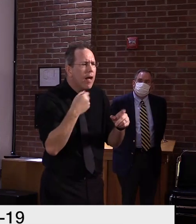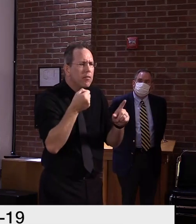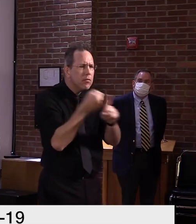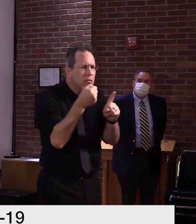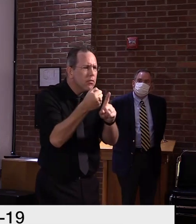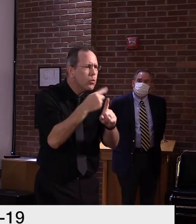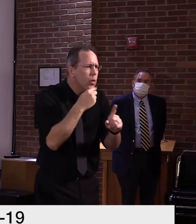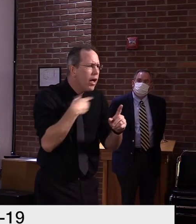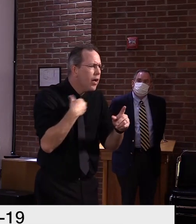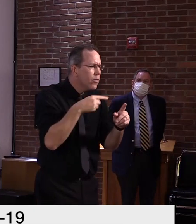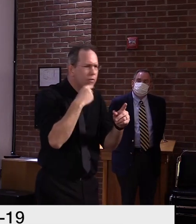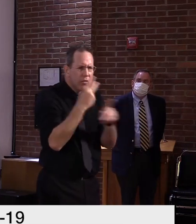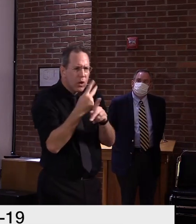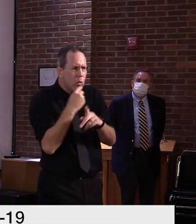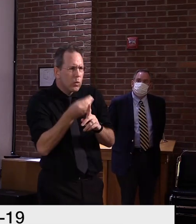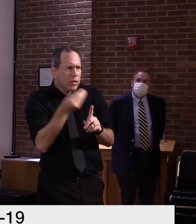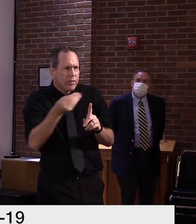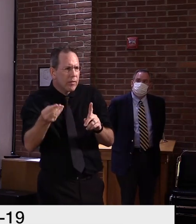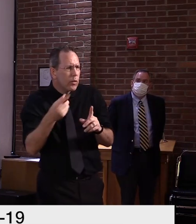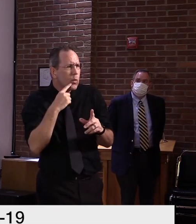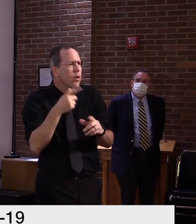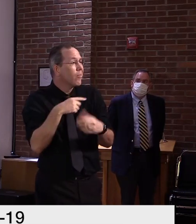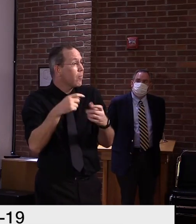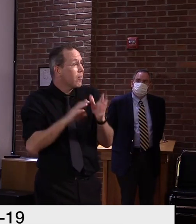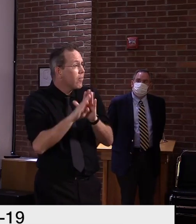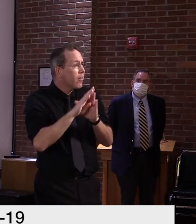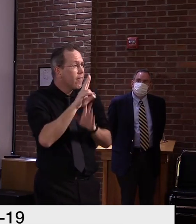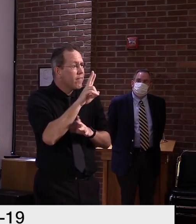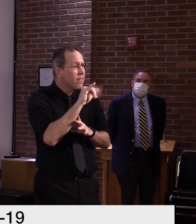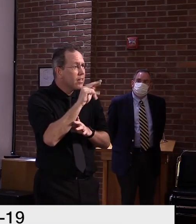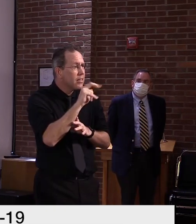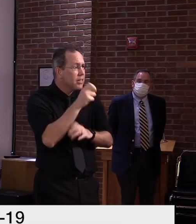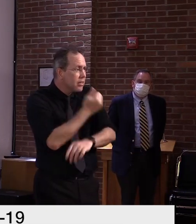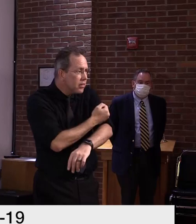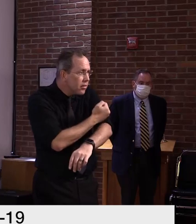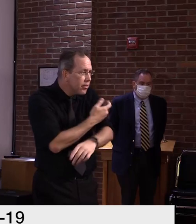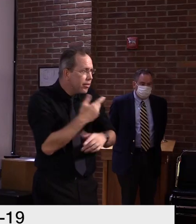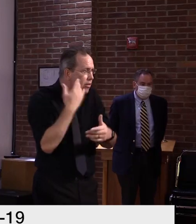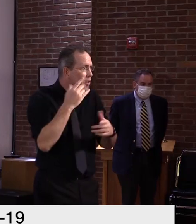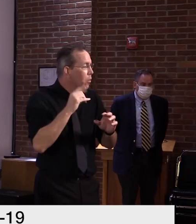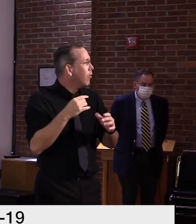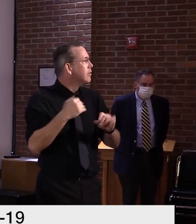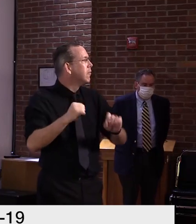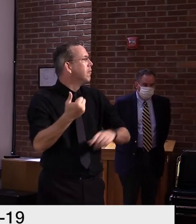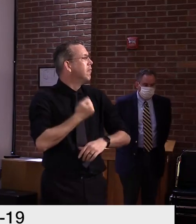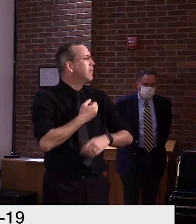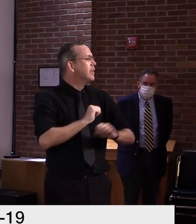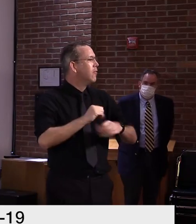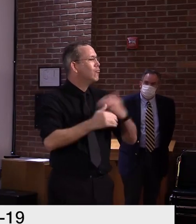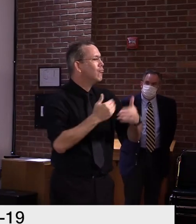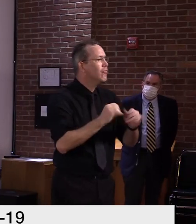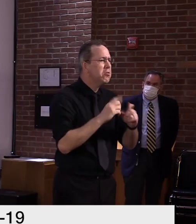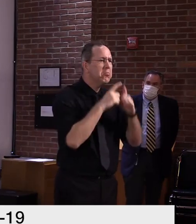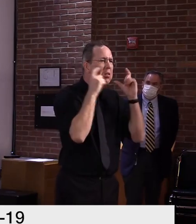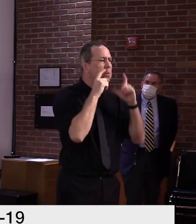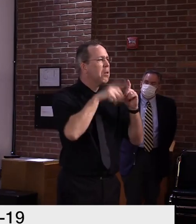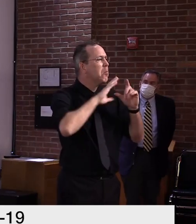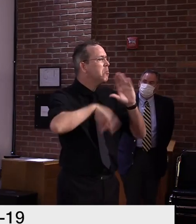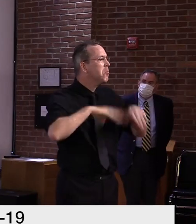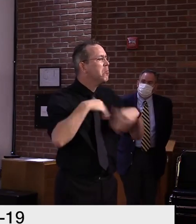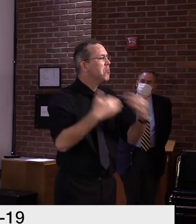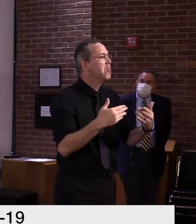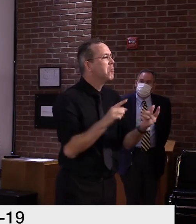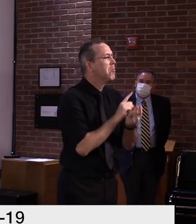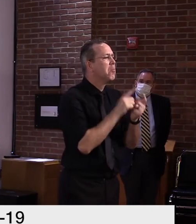stopping using the masking, stopping the physical distancing because of the fact that they feel we've got a lot of immunity in the